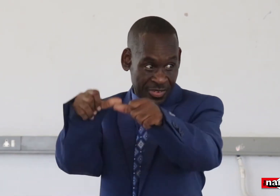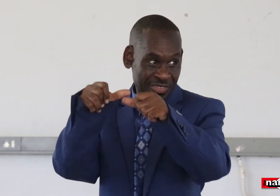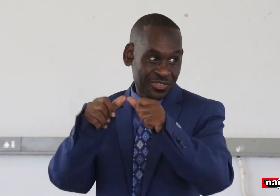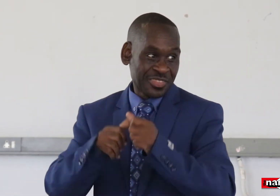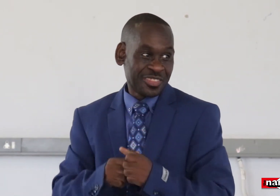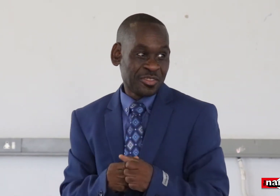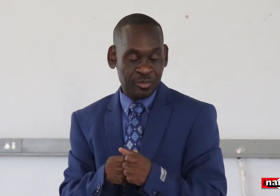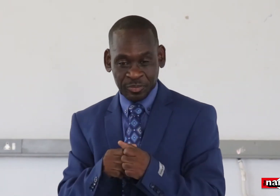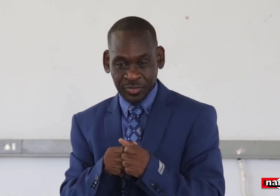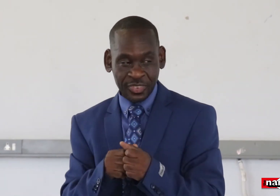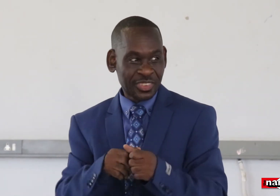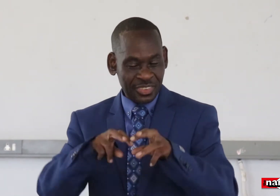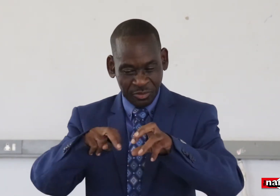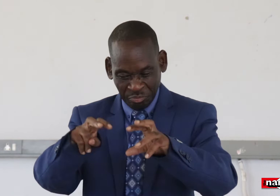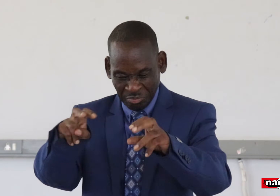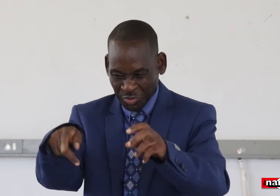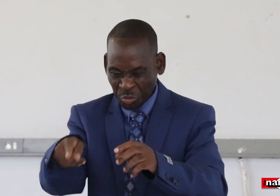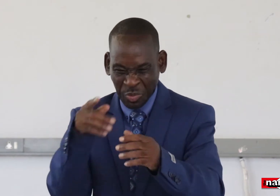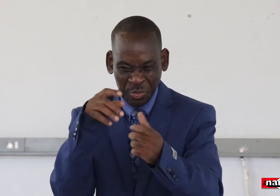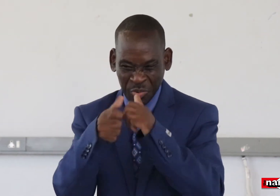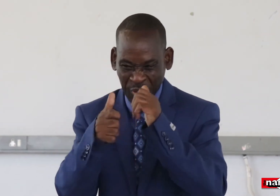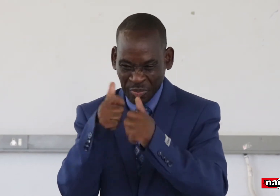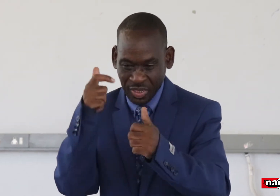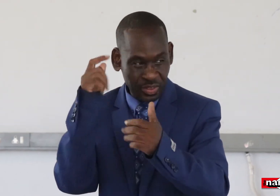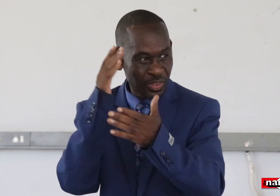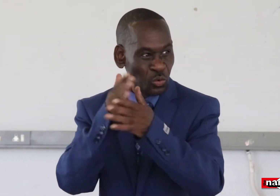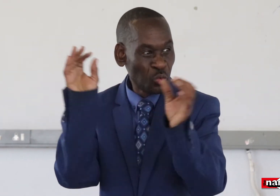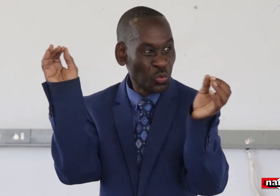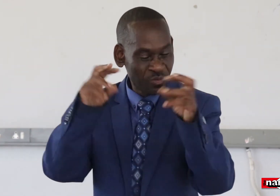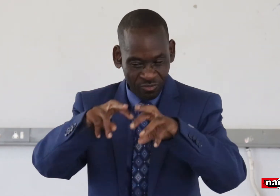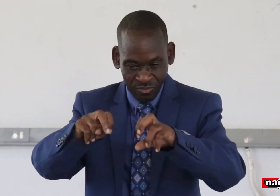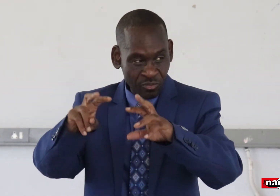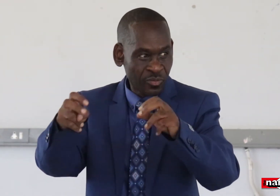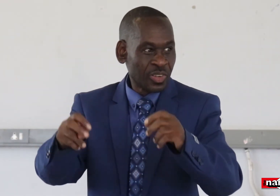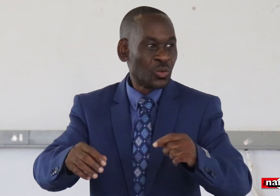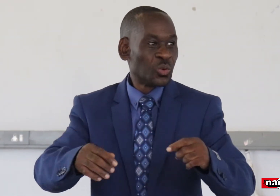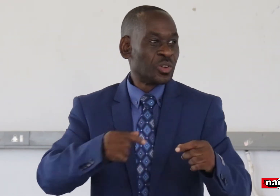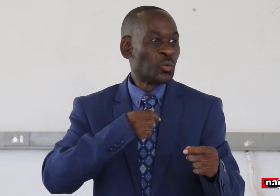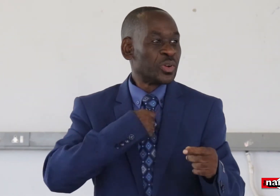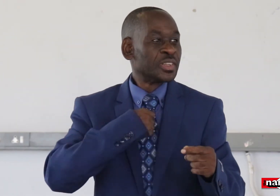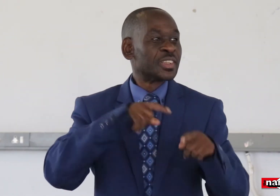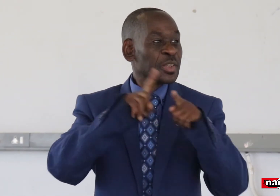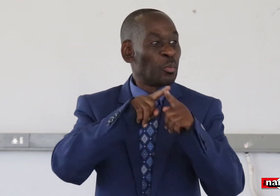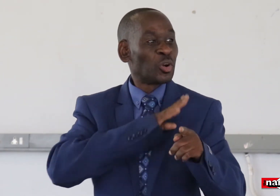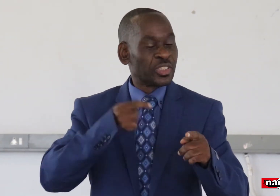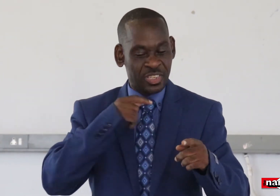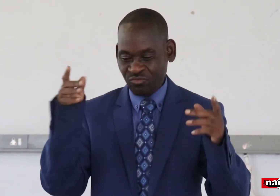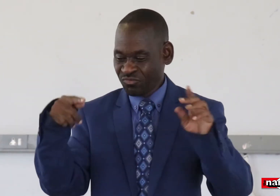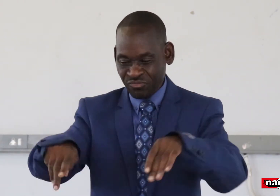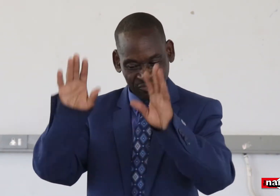what happened there. The problem, we...